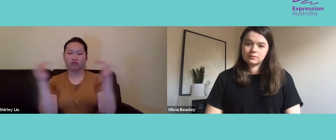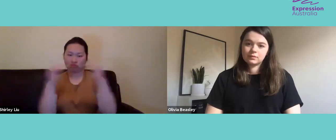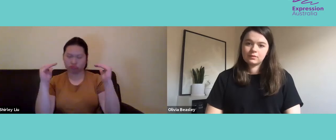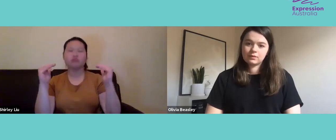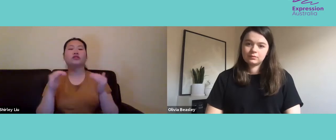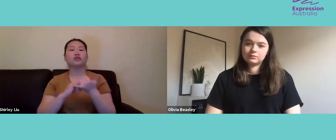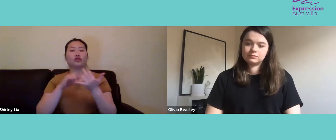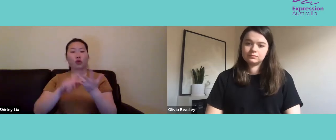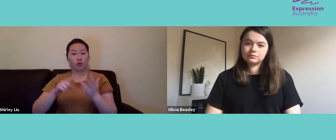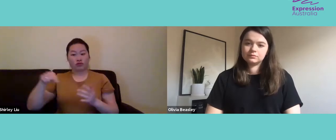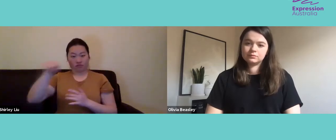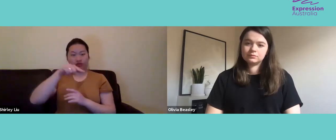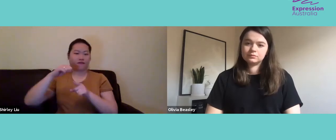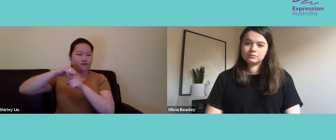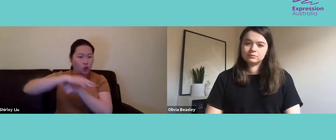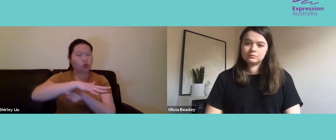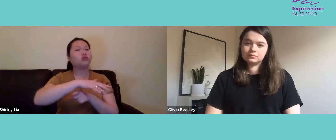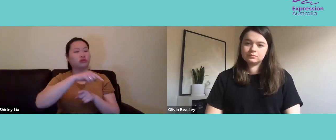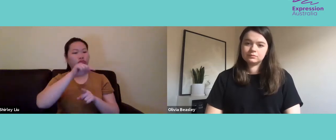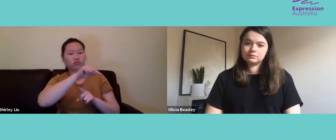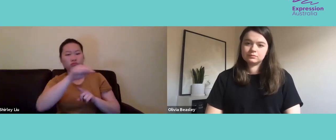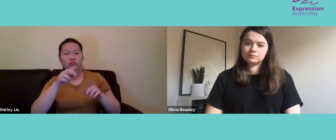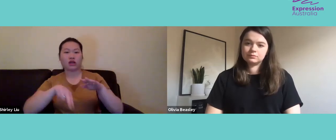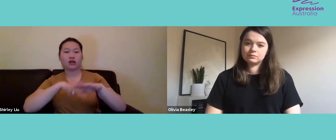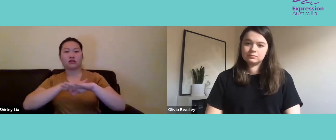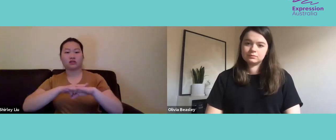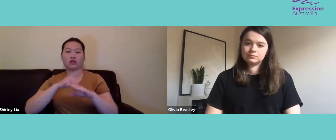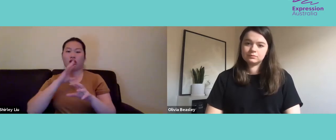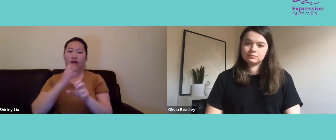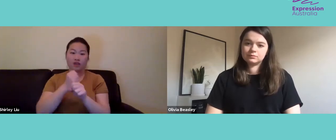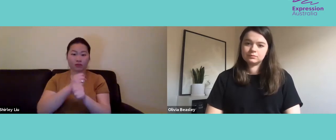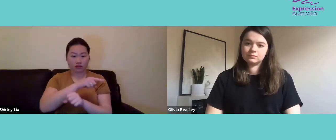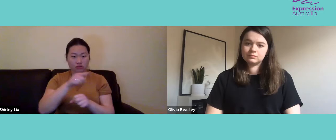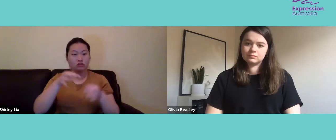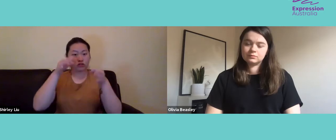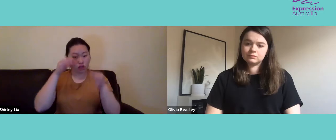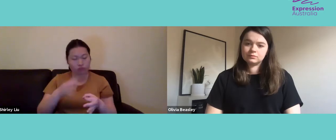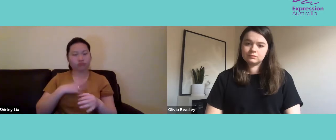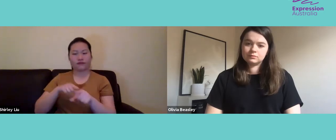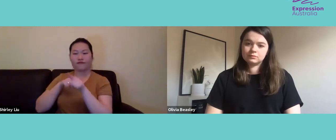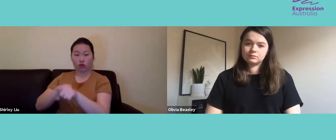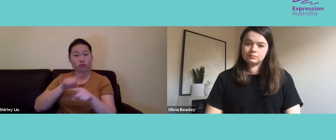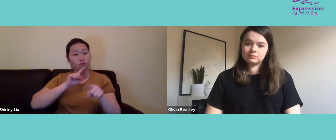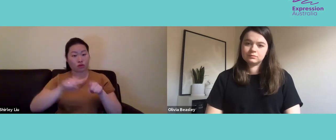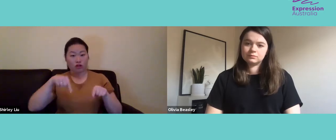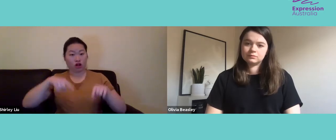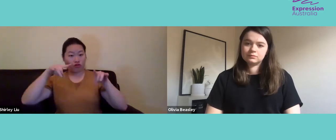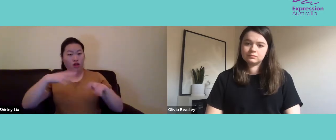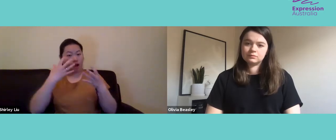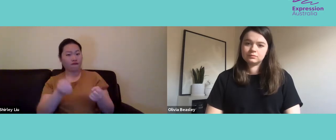should have equal access. Each nation's government has approved this